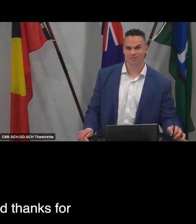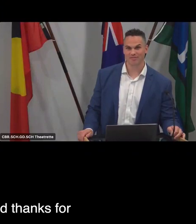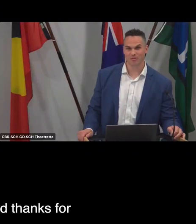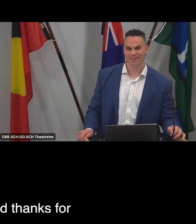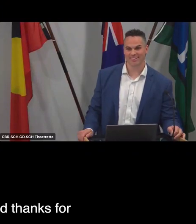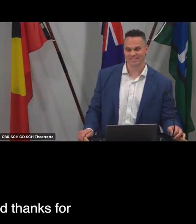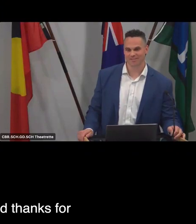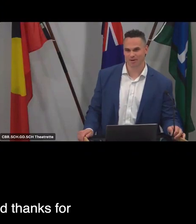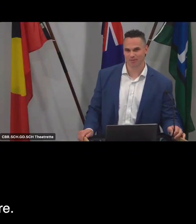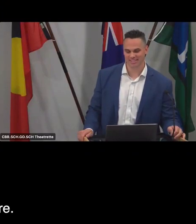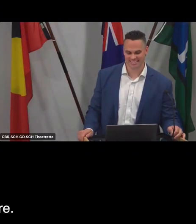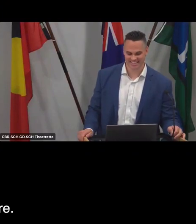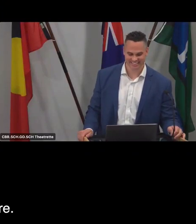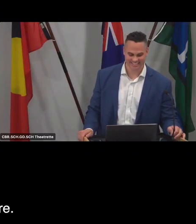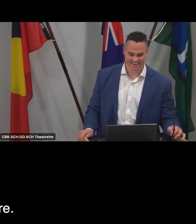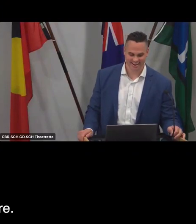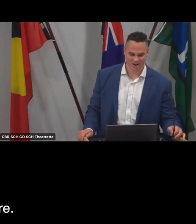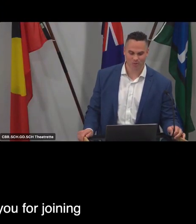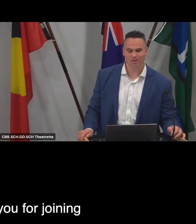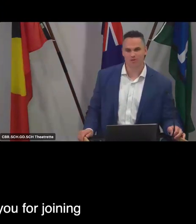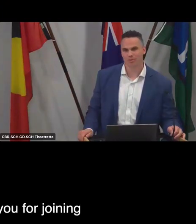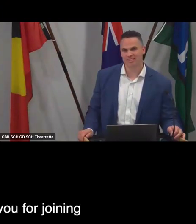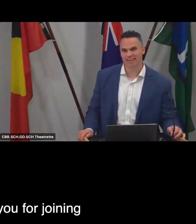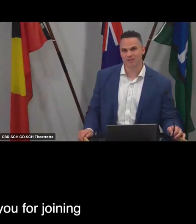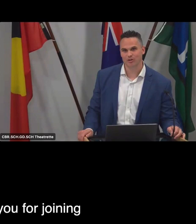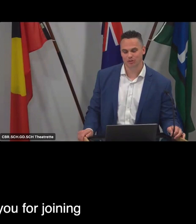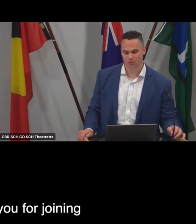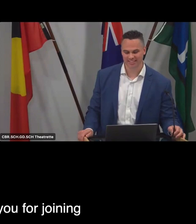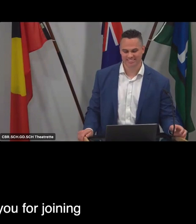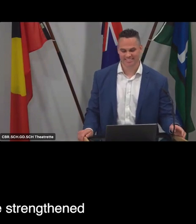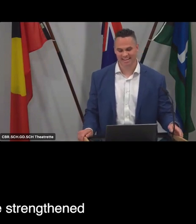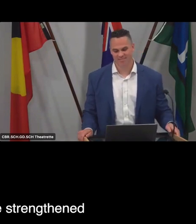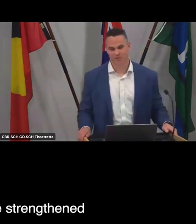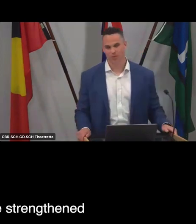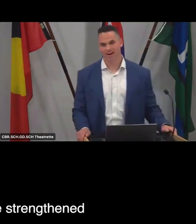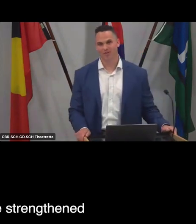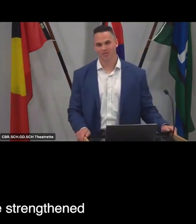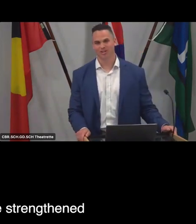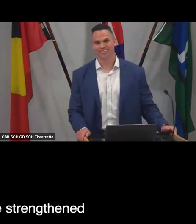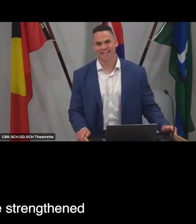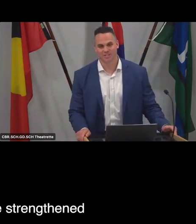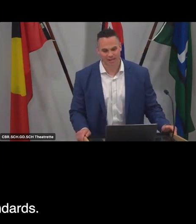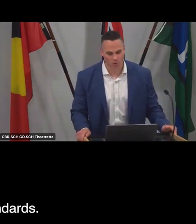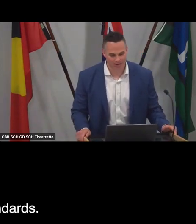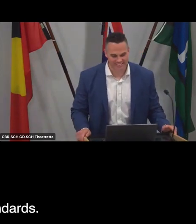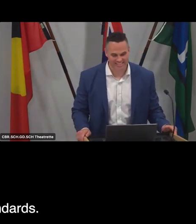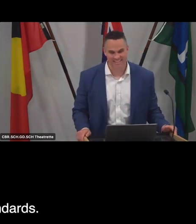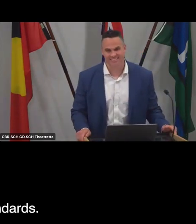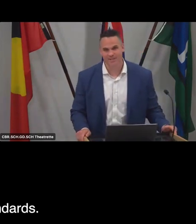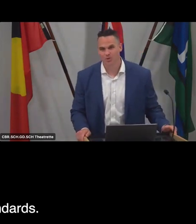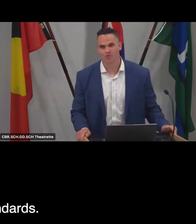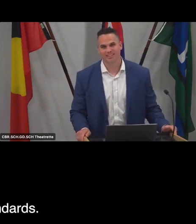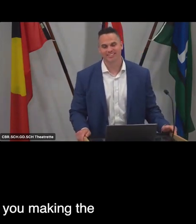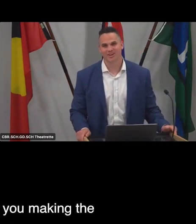Good afternoon everyone and thanks for bearing with us there. I want to give you a big thank you for joining us today for this webinar on the Australian Aged Care Quality